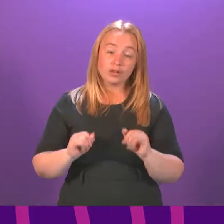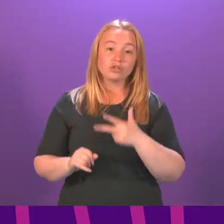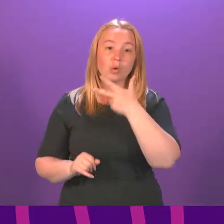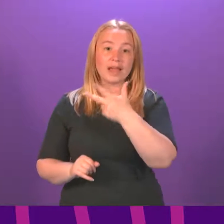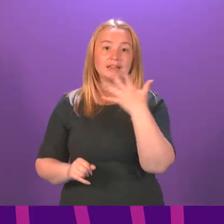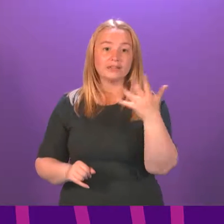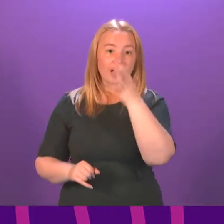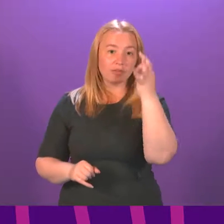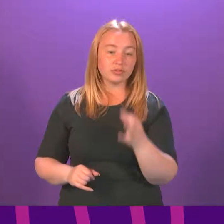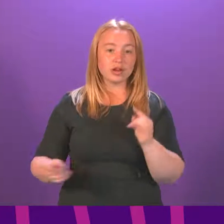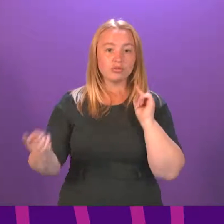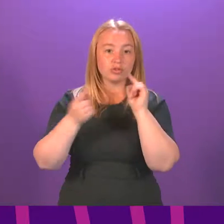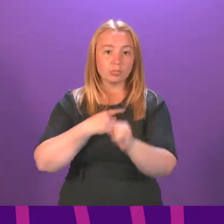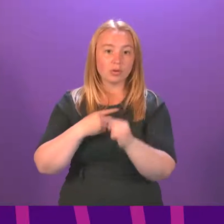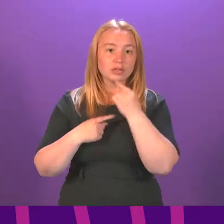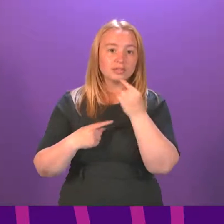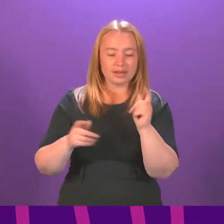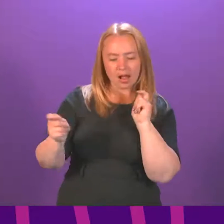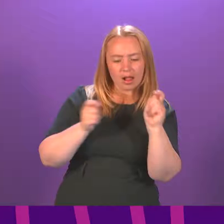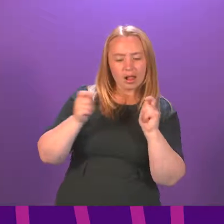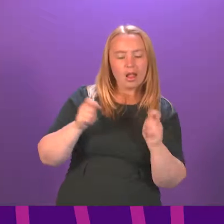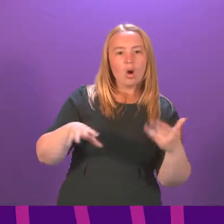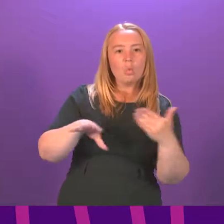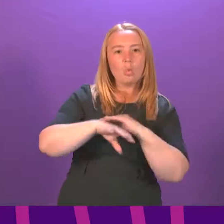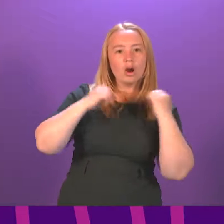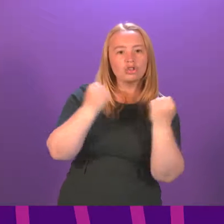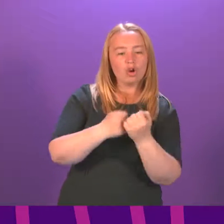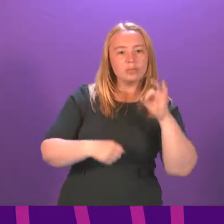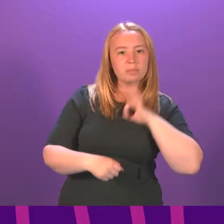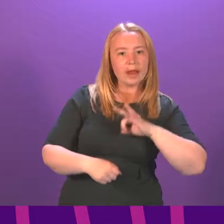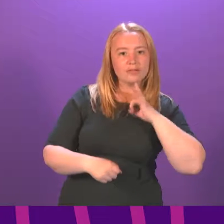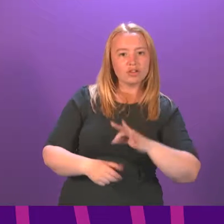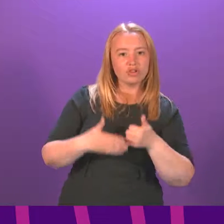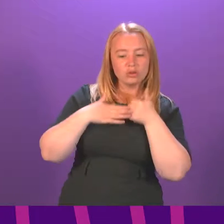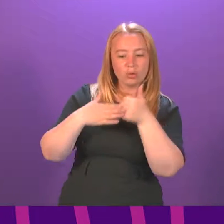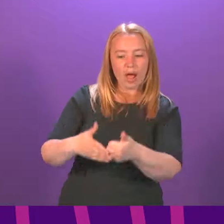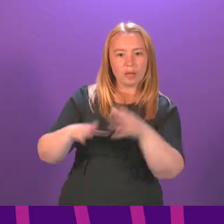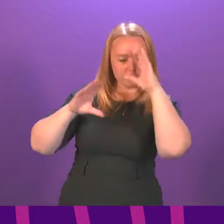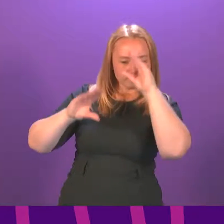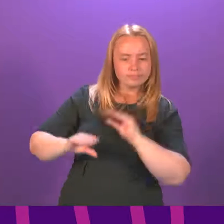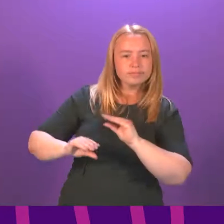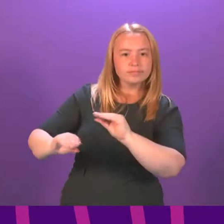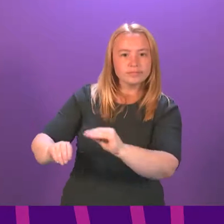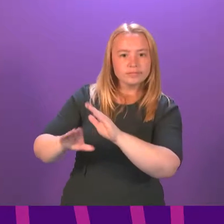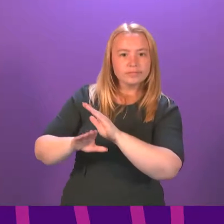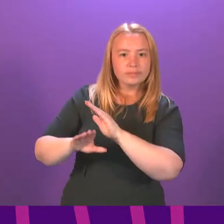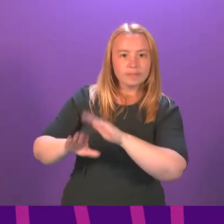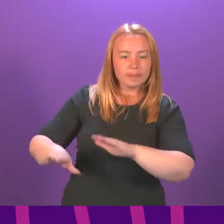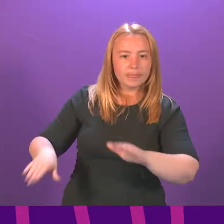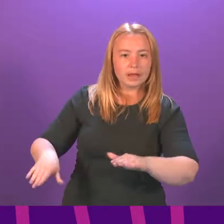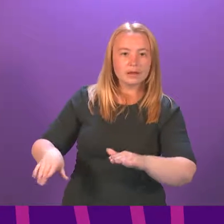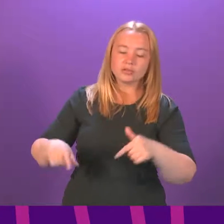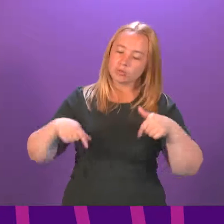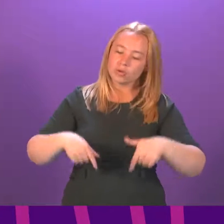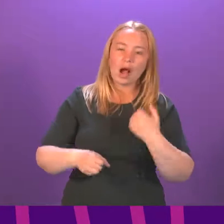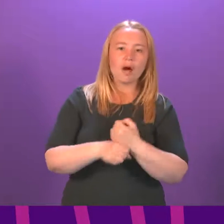of responses said tailored anti-racism workshops would be beneficial for all concerned, what urgent action can the Government put in